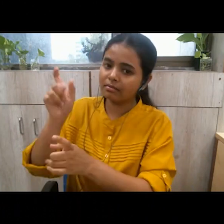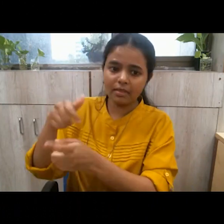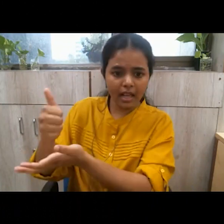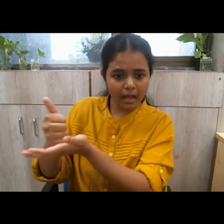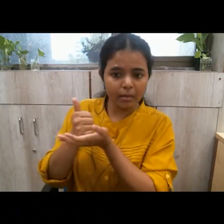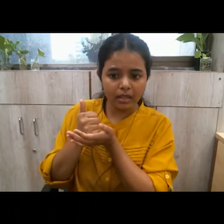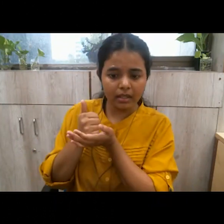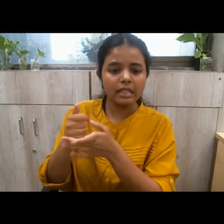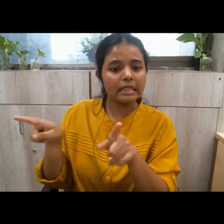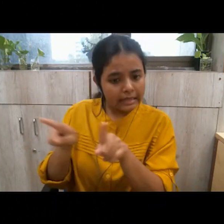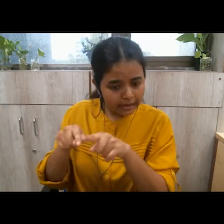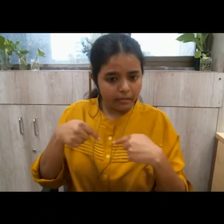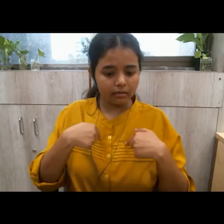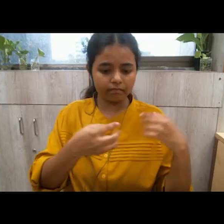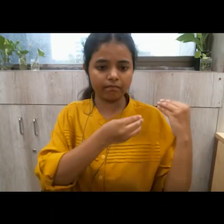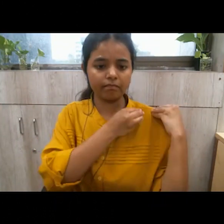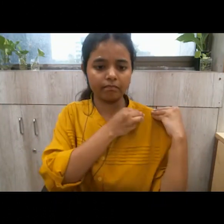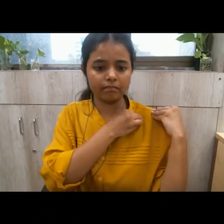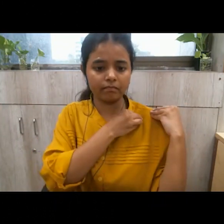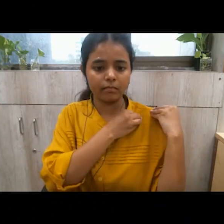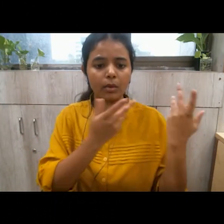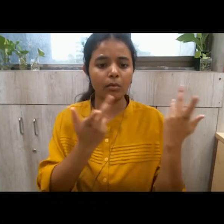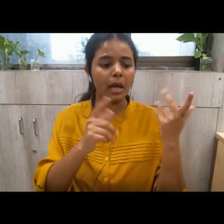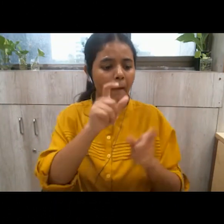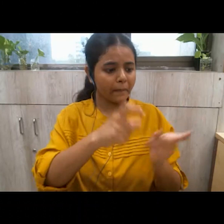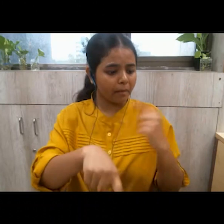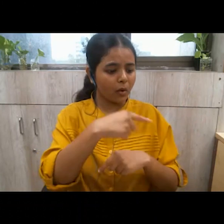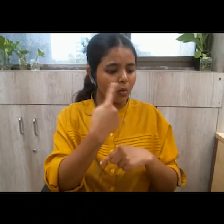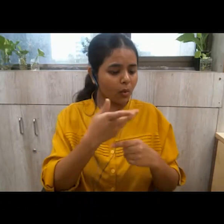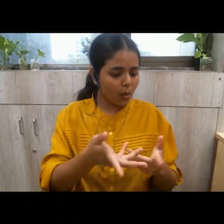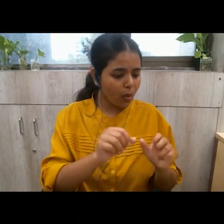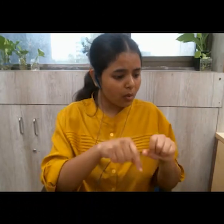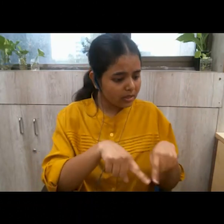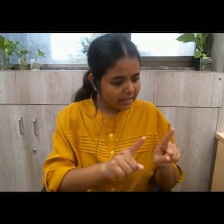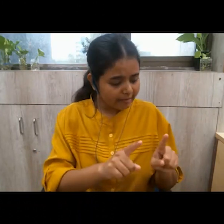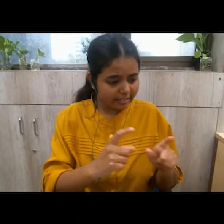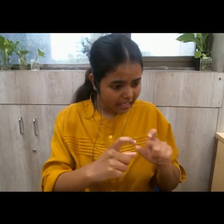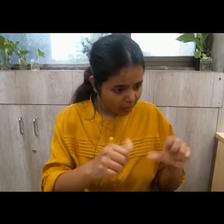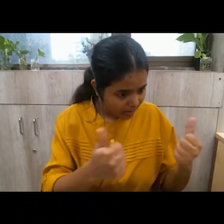i hold a responsibility for working for those who are not in a position to take care of themselves